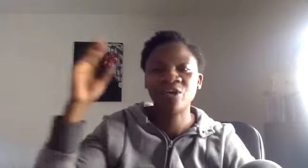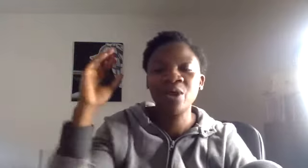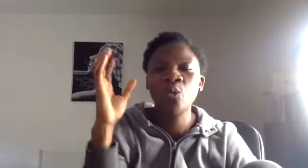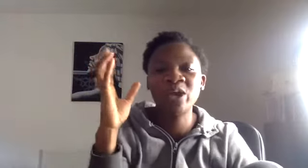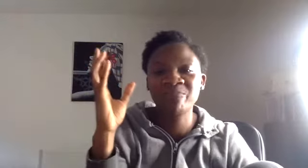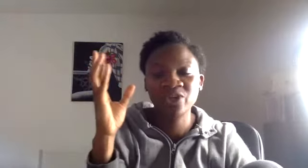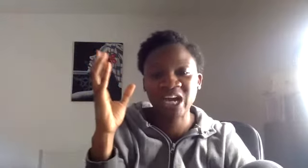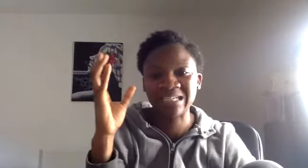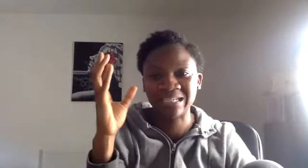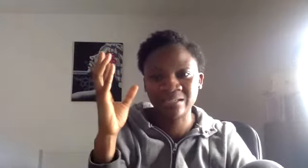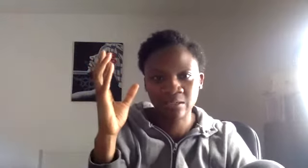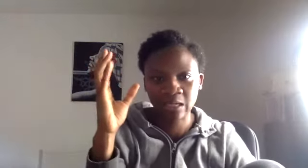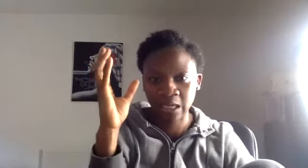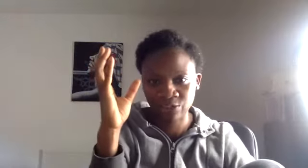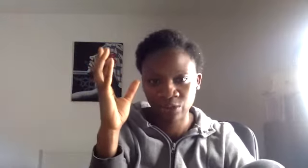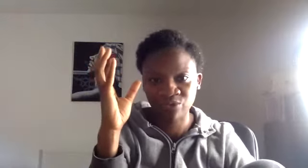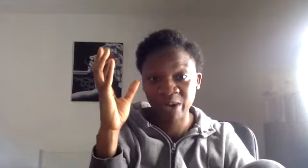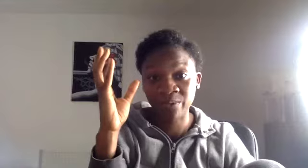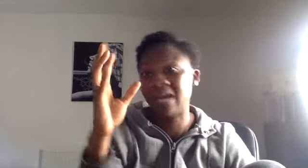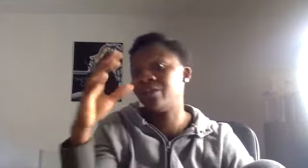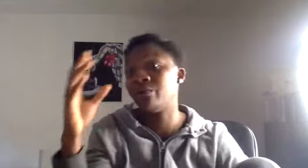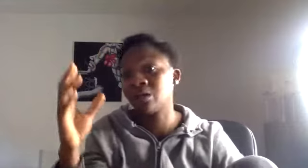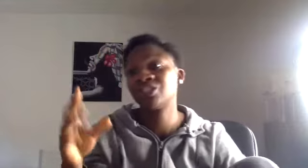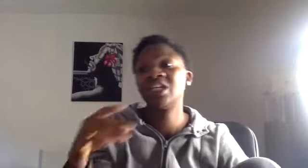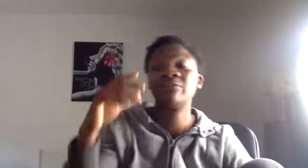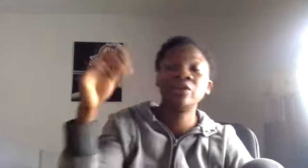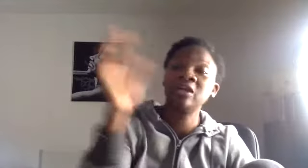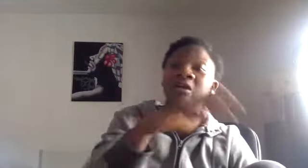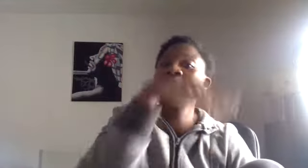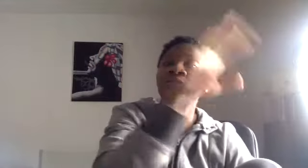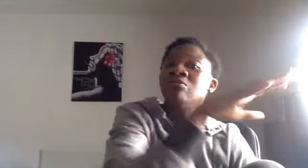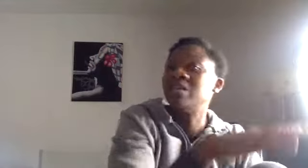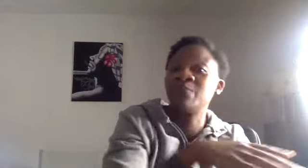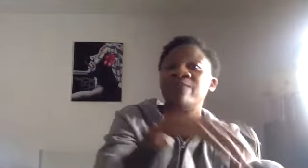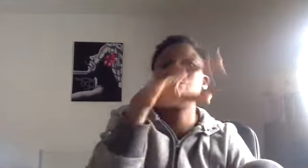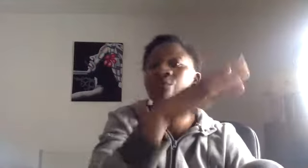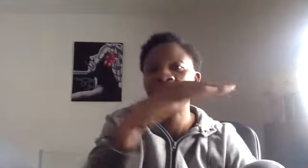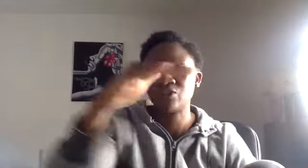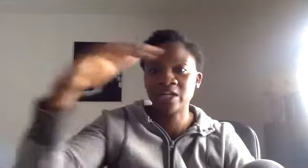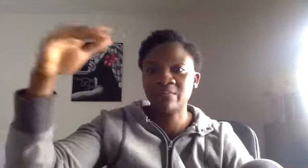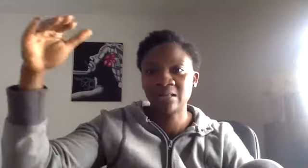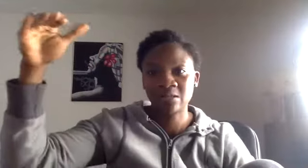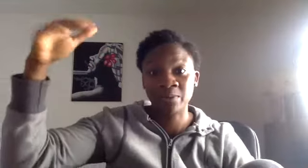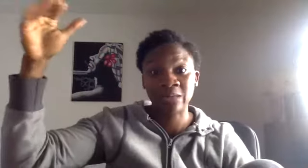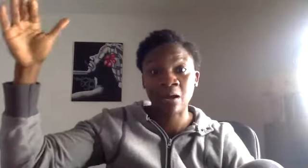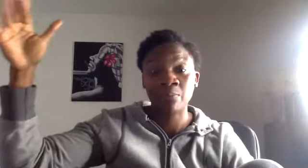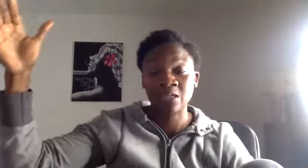we have projected as a result of where we were at, you know, last year and looking at years before and trying to make, to build that up as our